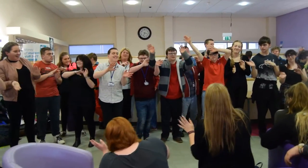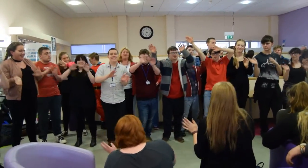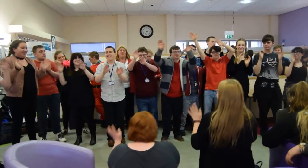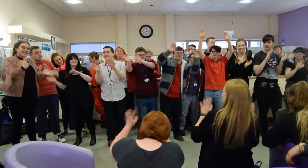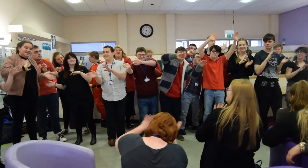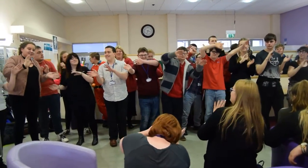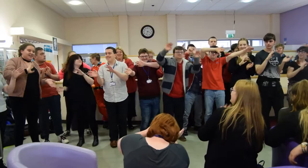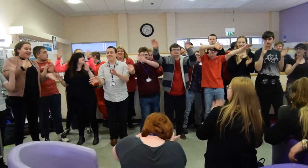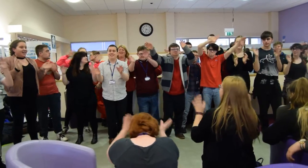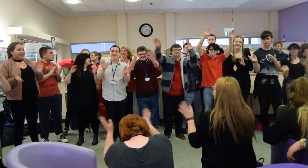I'm gonna go with the wind.